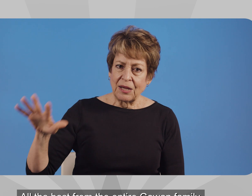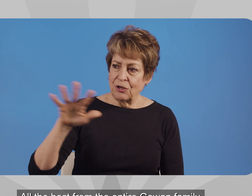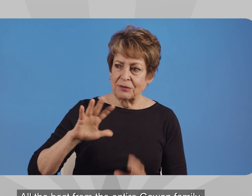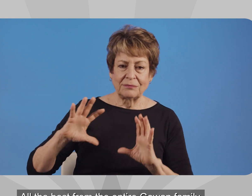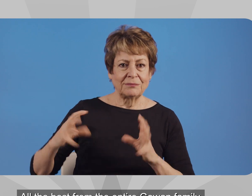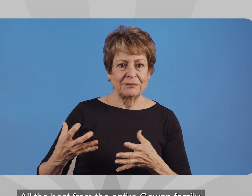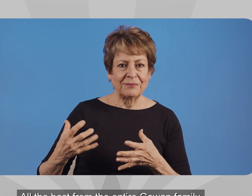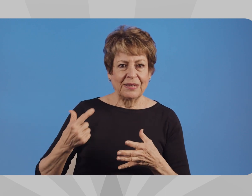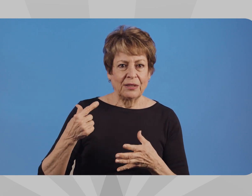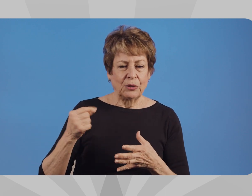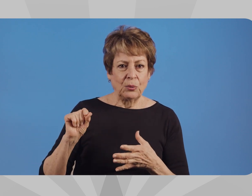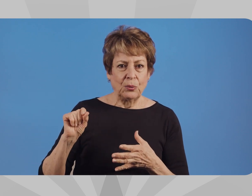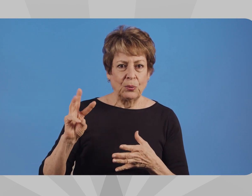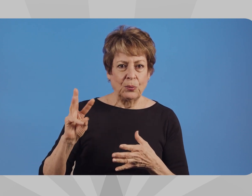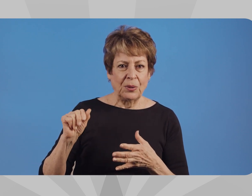entire Gowan family.